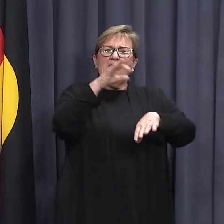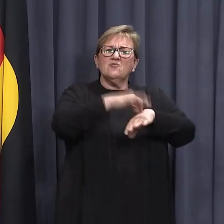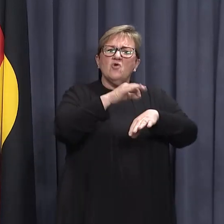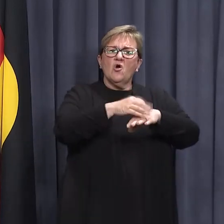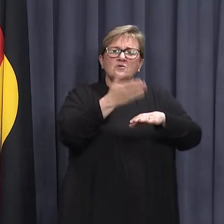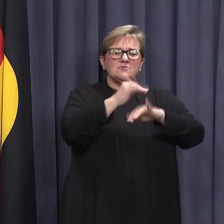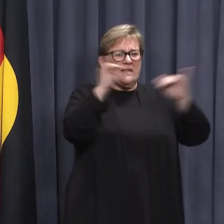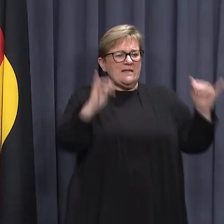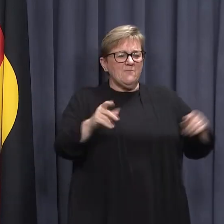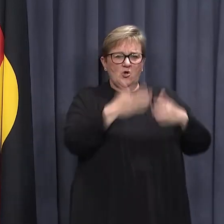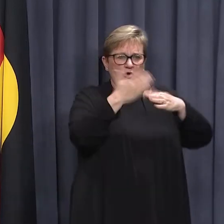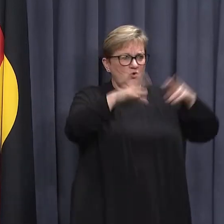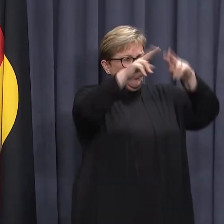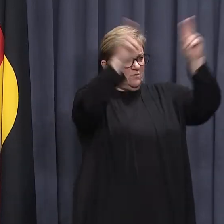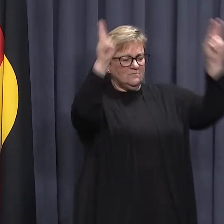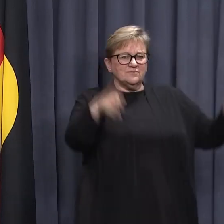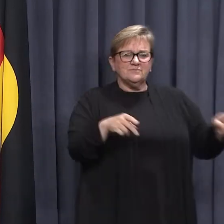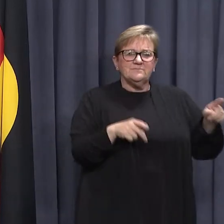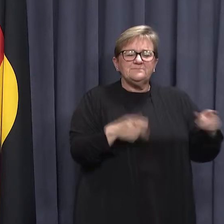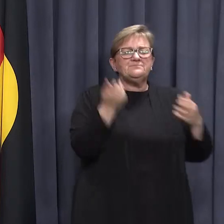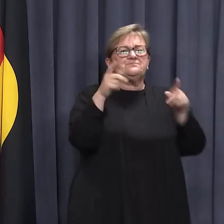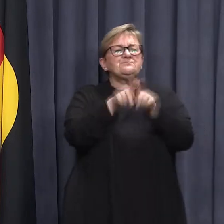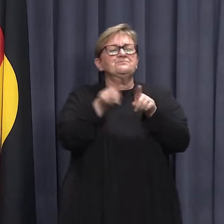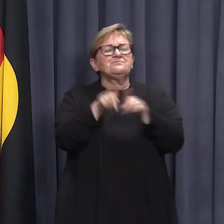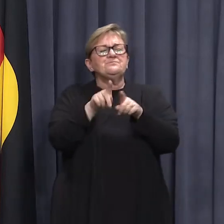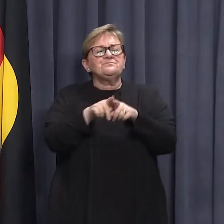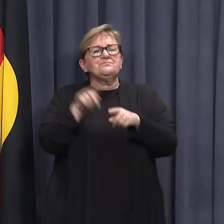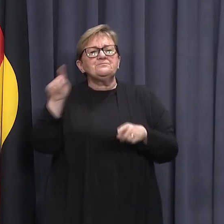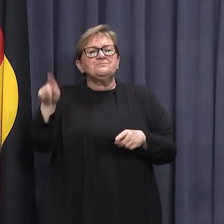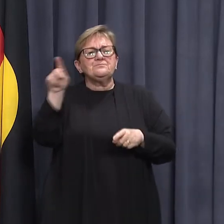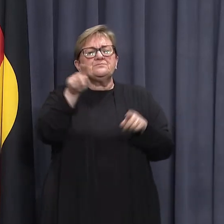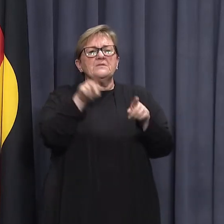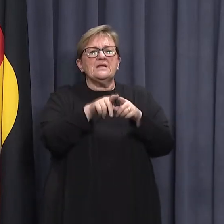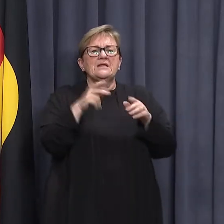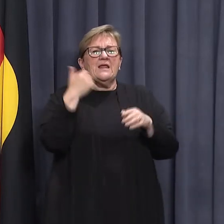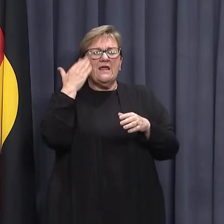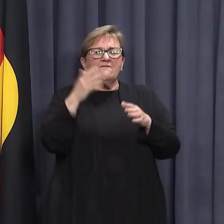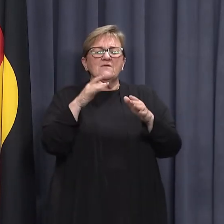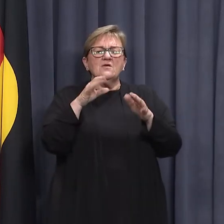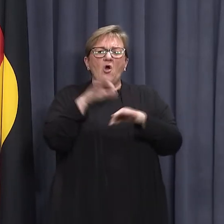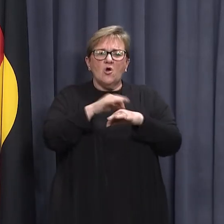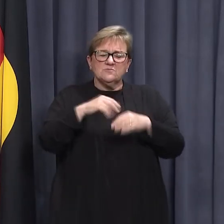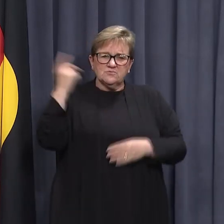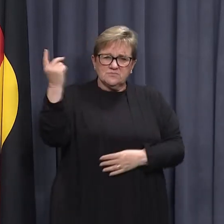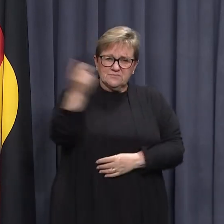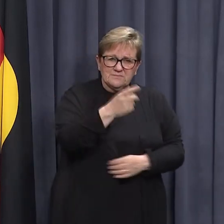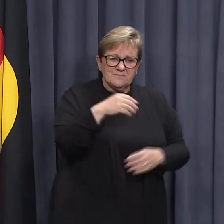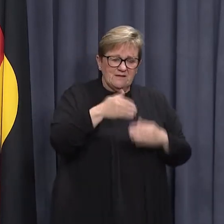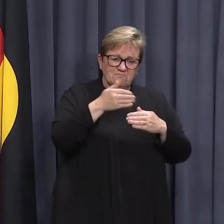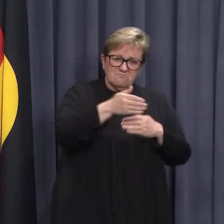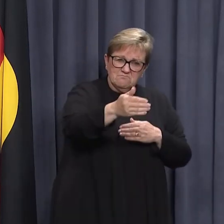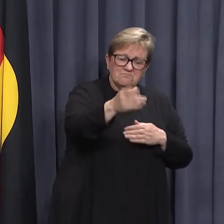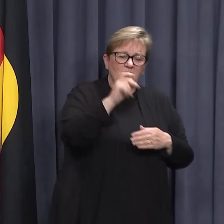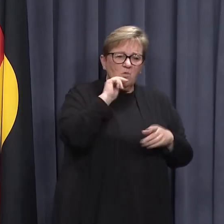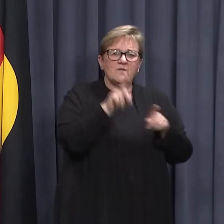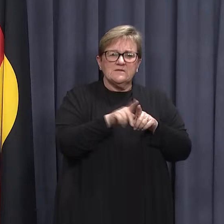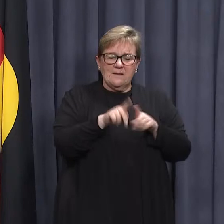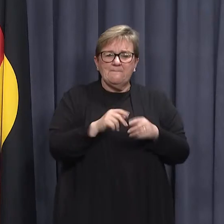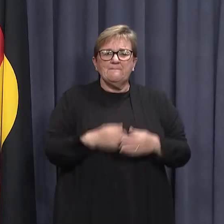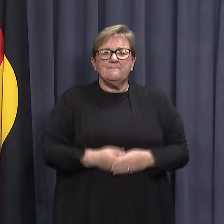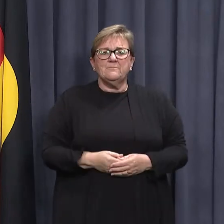Hospital Emergency Department and similar marquees will be set up in every tertiary public hospital over the coming weeks.